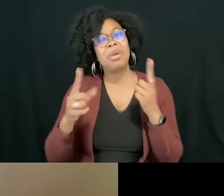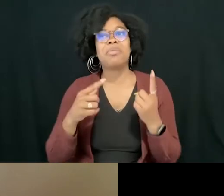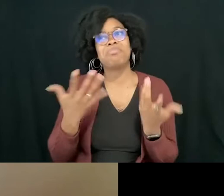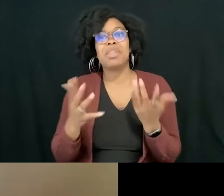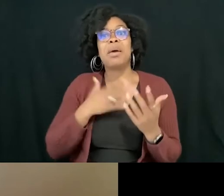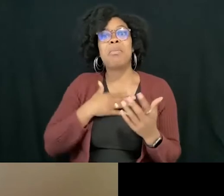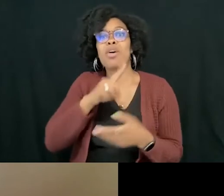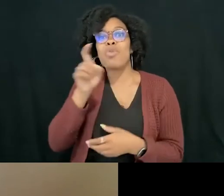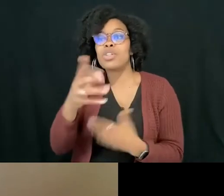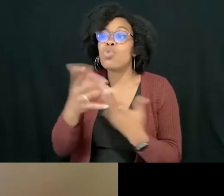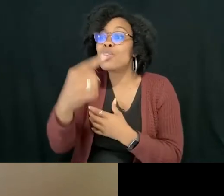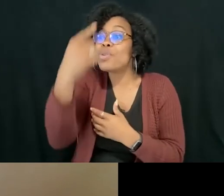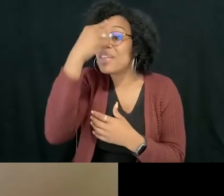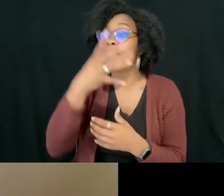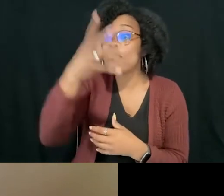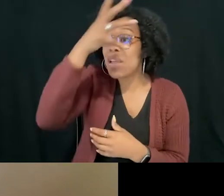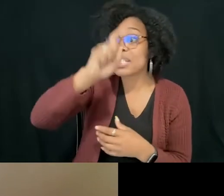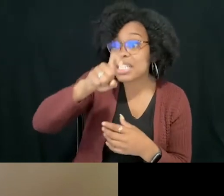do you think parents need? And have you seen that change over time?